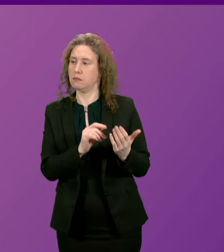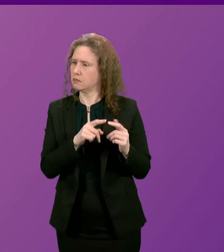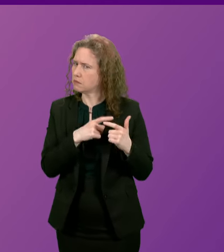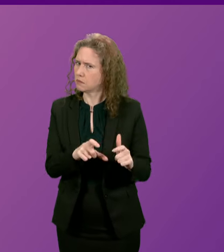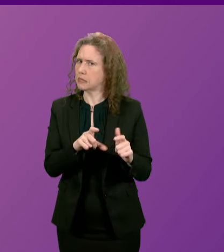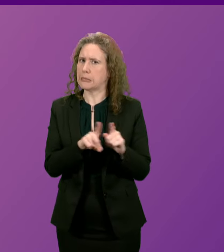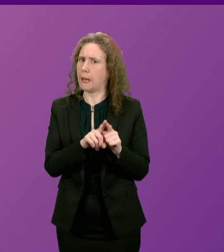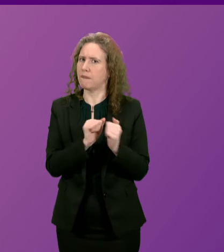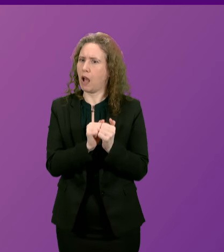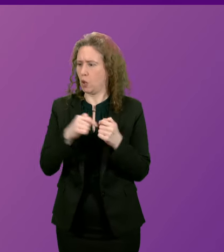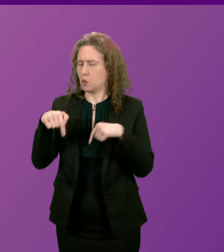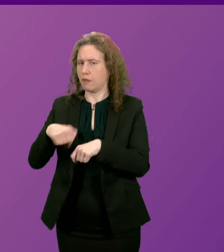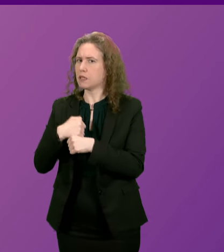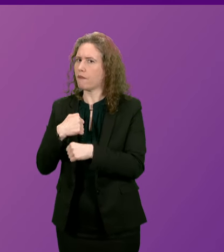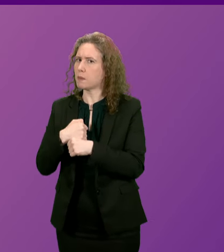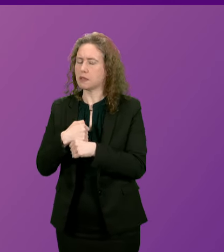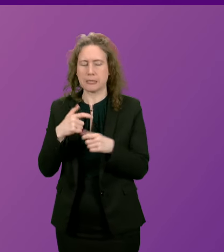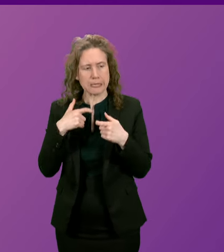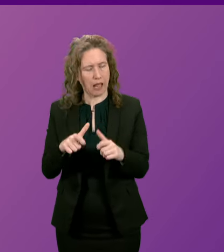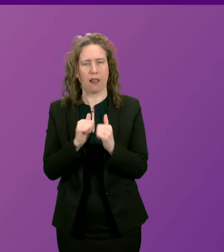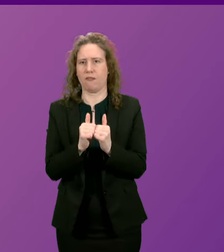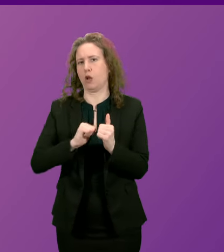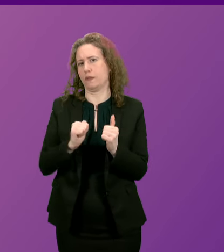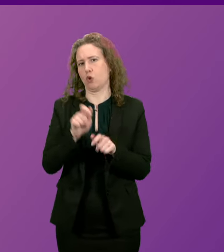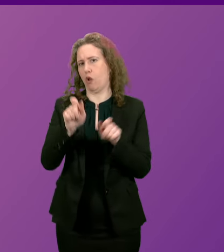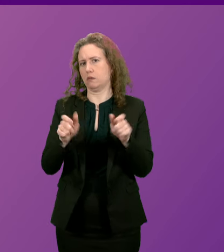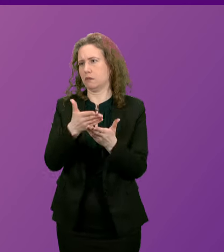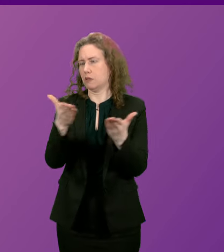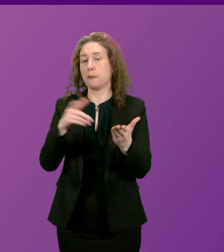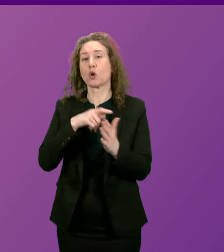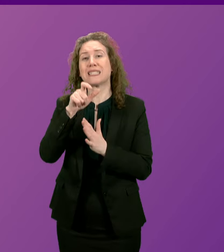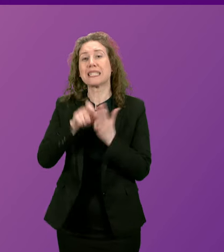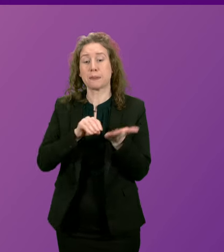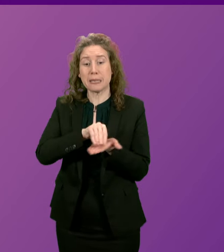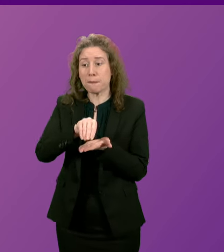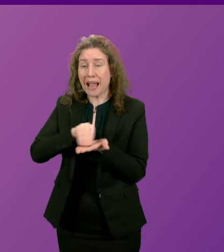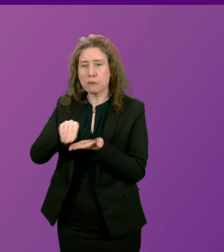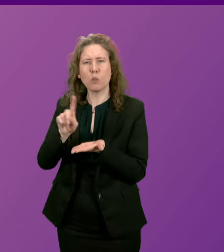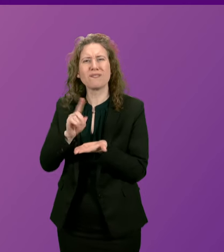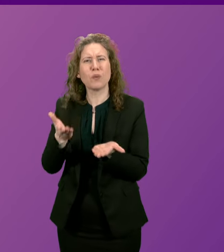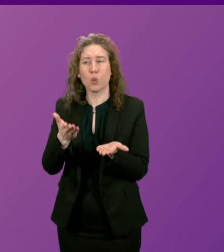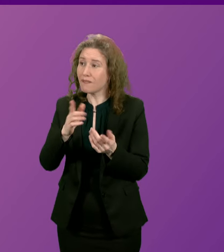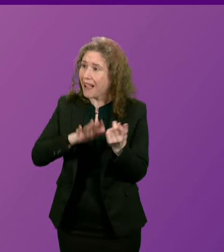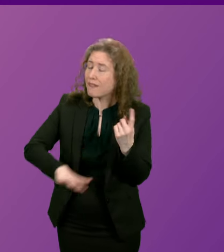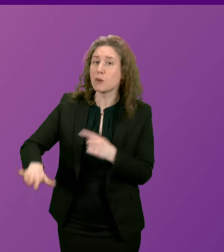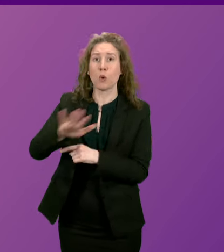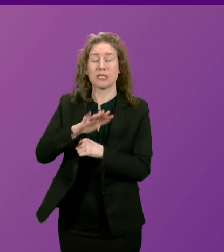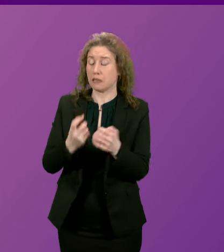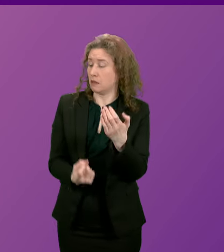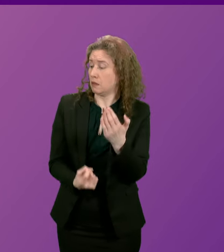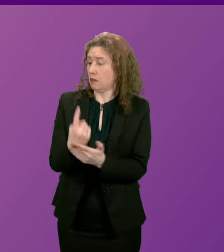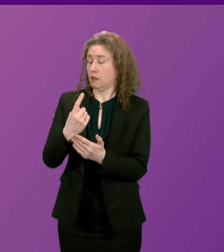are the values of this government they're the values of the people of scotland because disability payments are there for all of us whenever